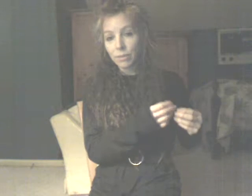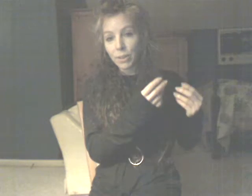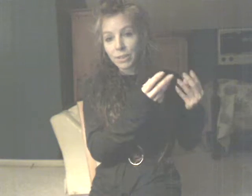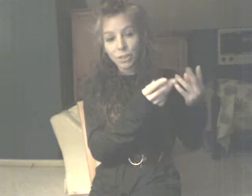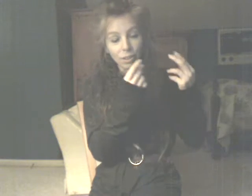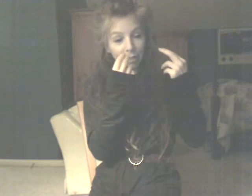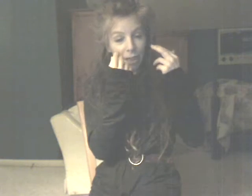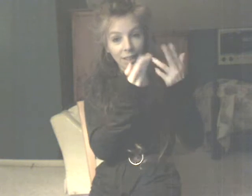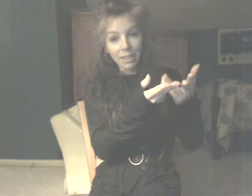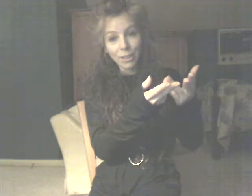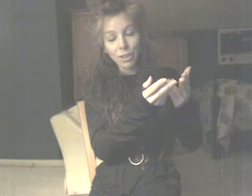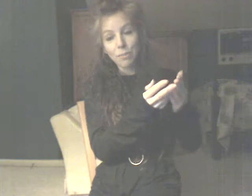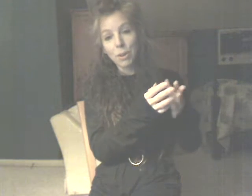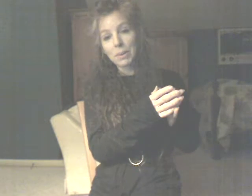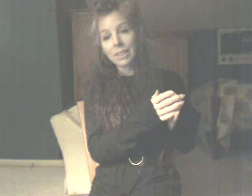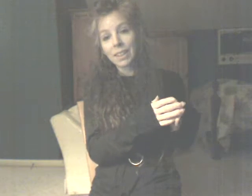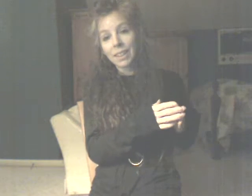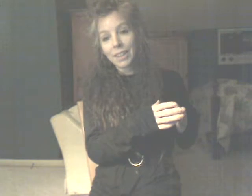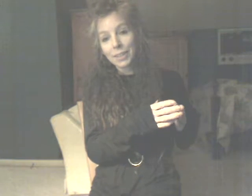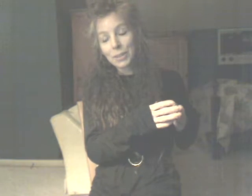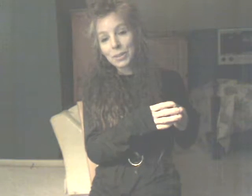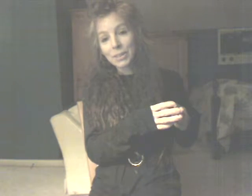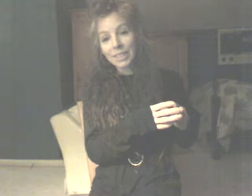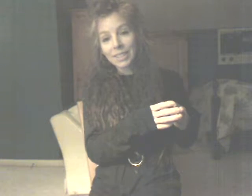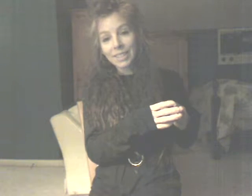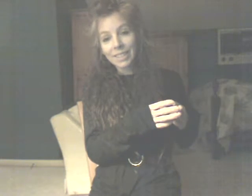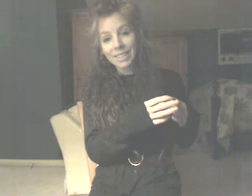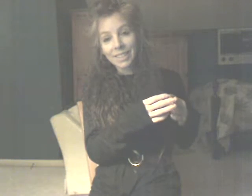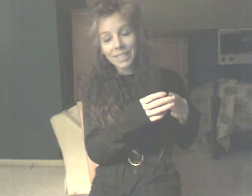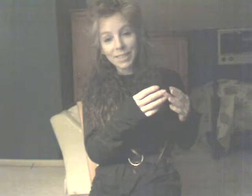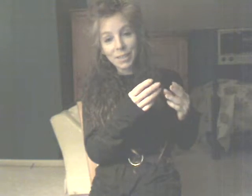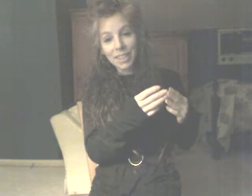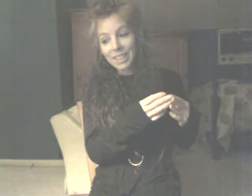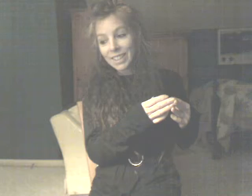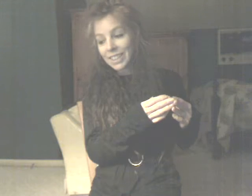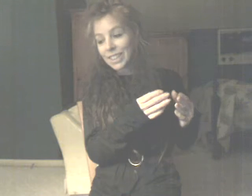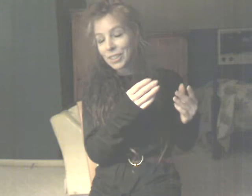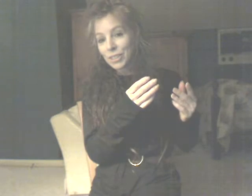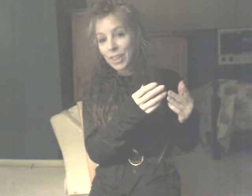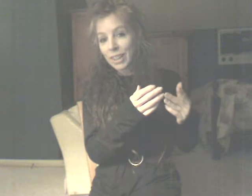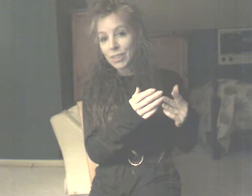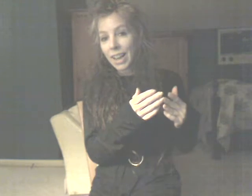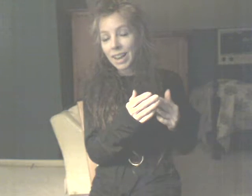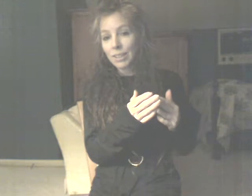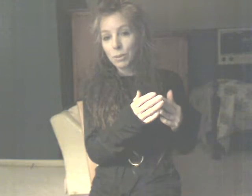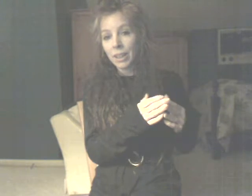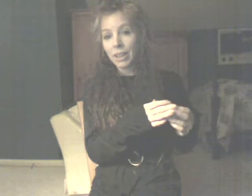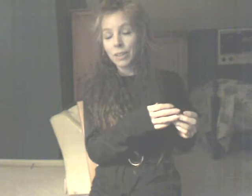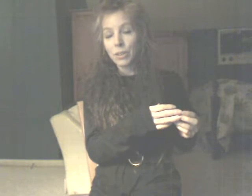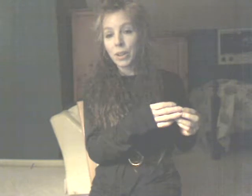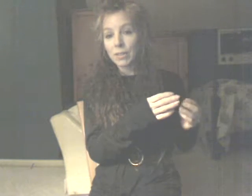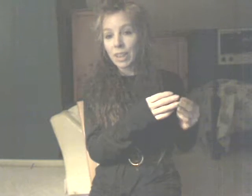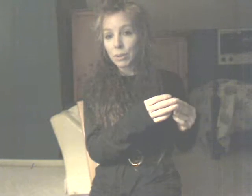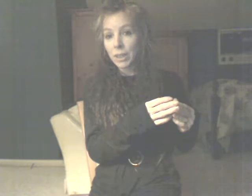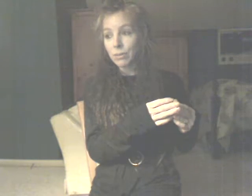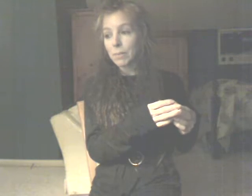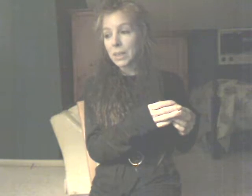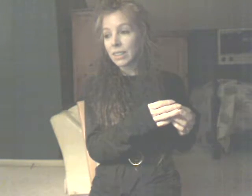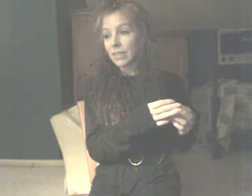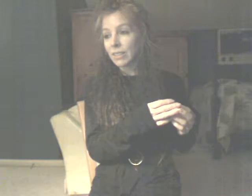facial recognition moment, you know, it's like, oh gosh, you know, do I have to act away, you know, do I have to act away from it, you know.